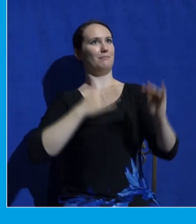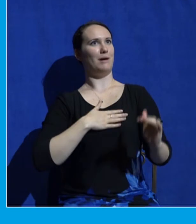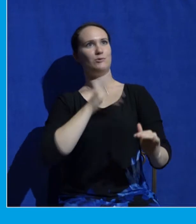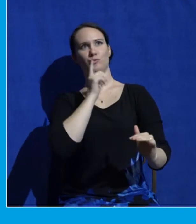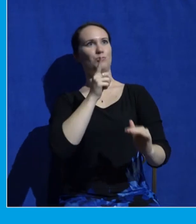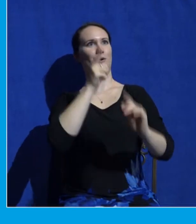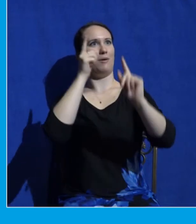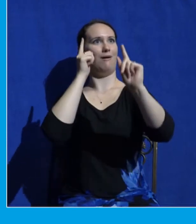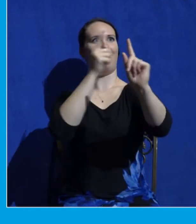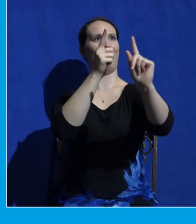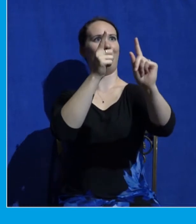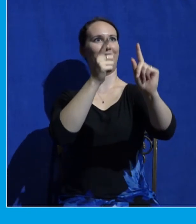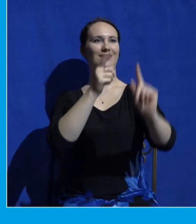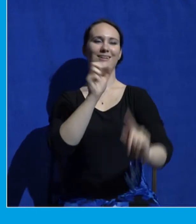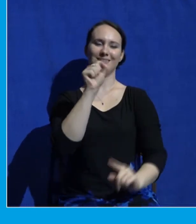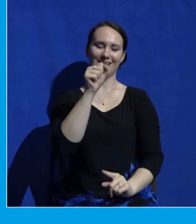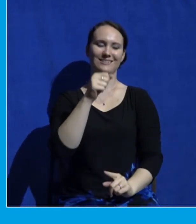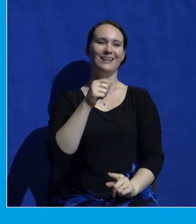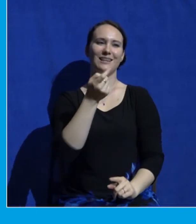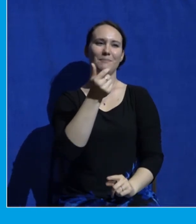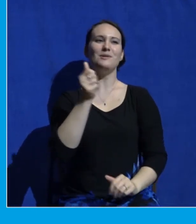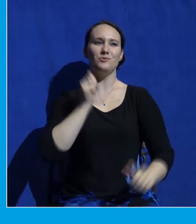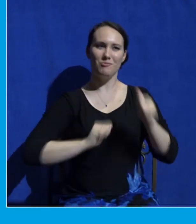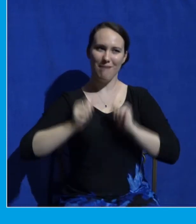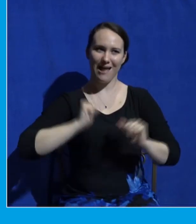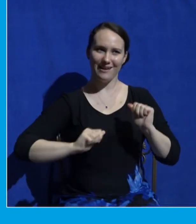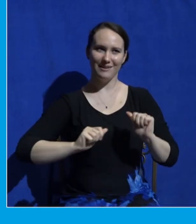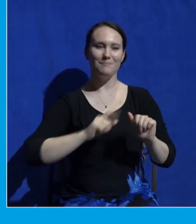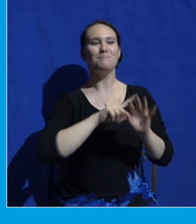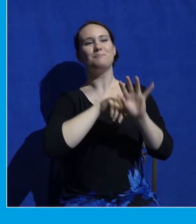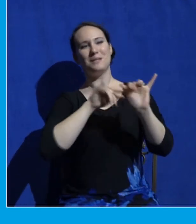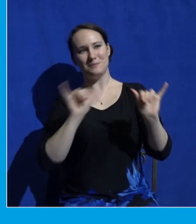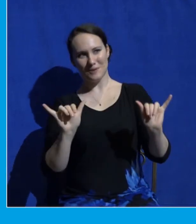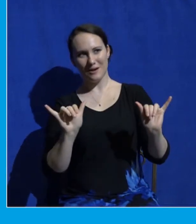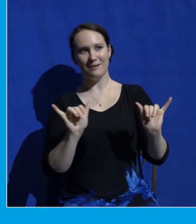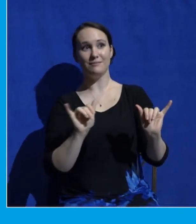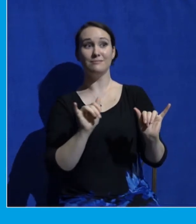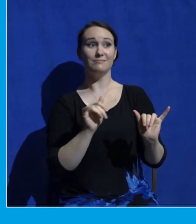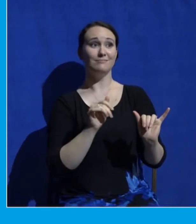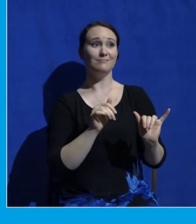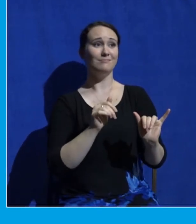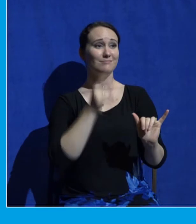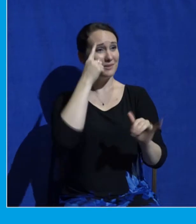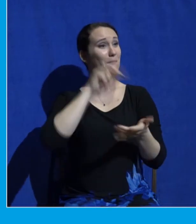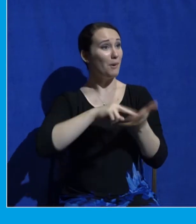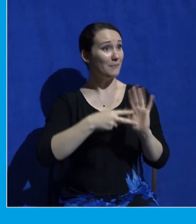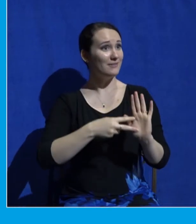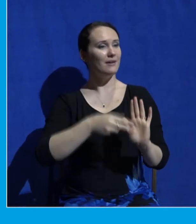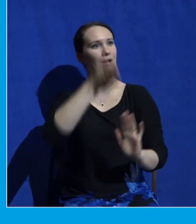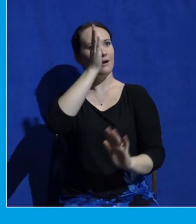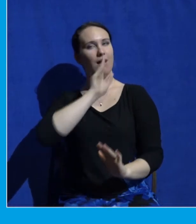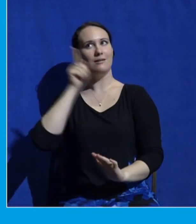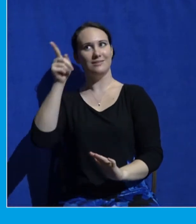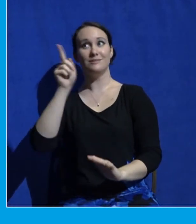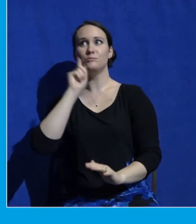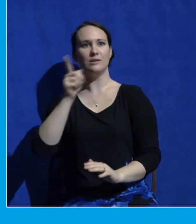to be dramatic because God is saying something dramatic today. So see Jesus. Here we go.